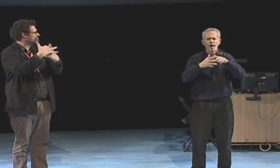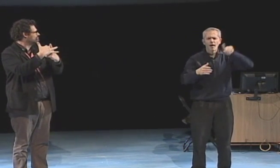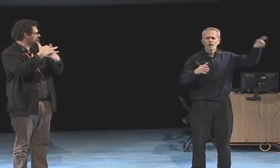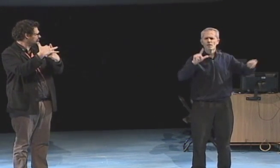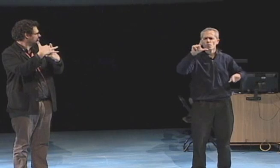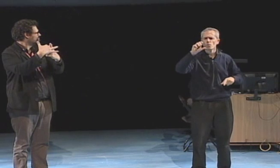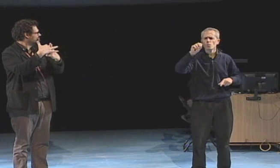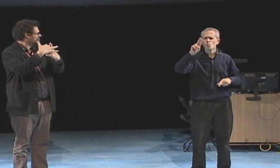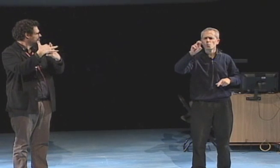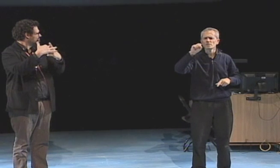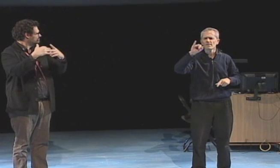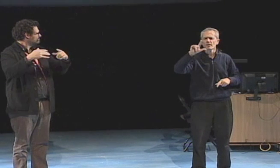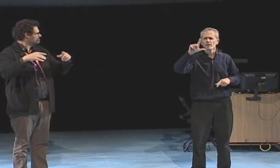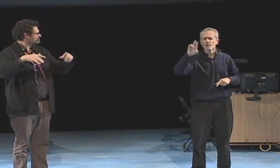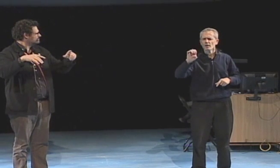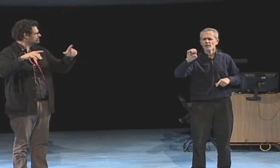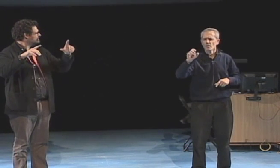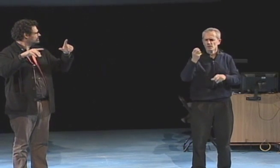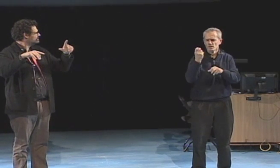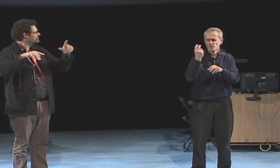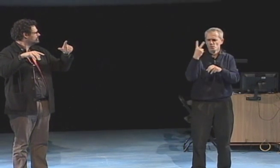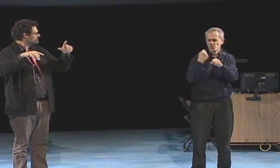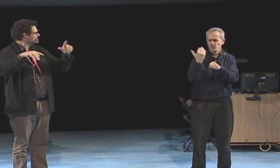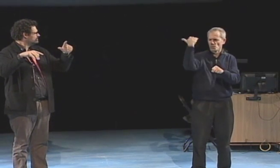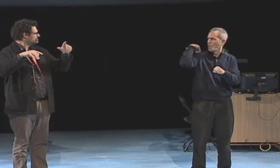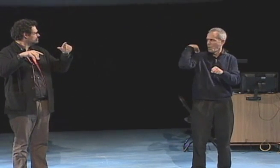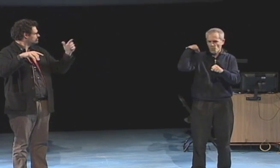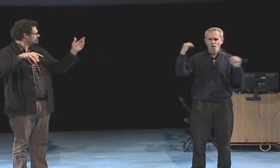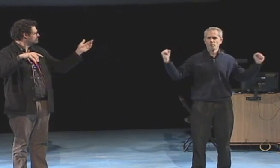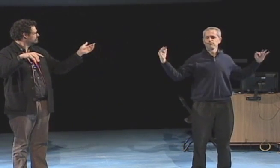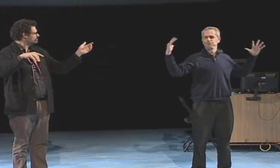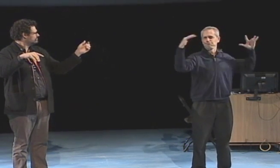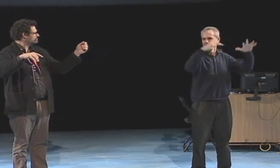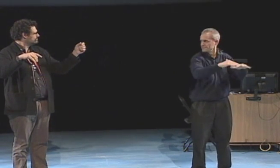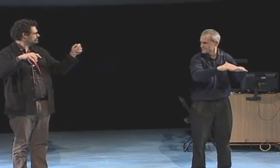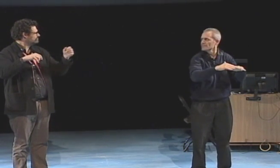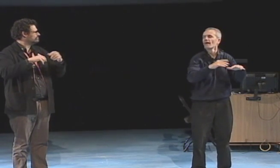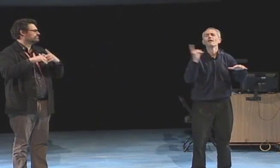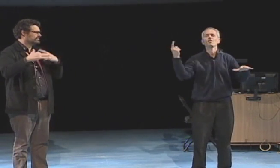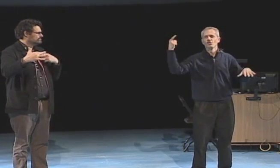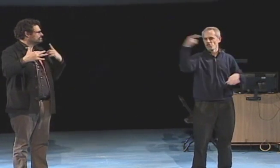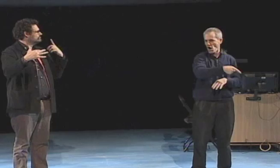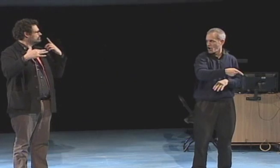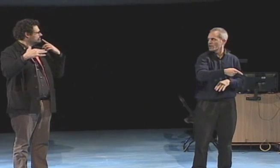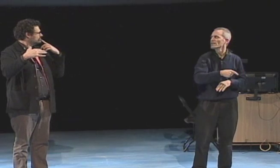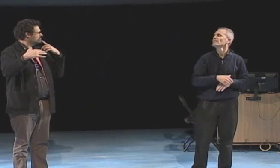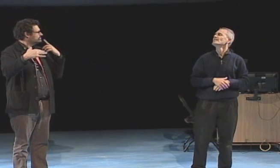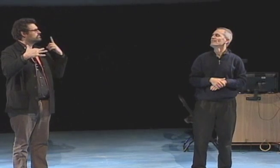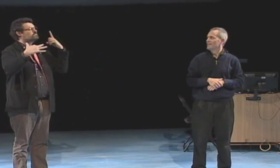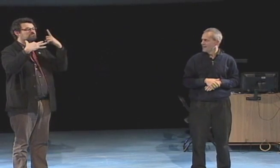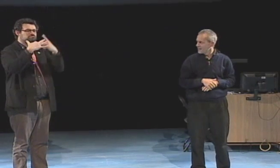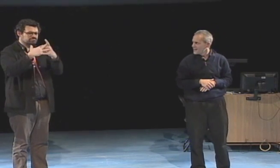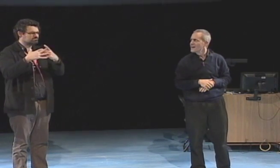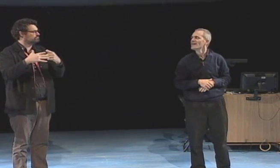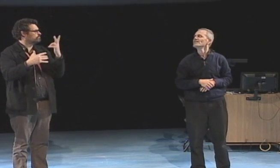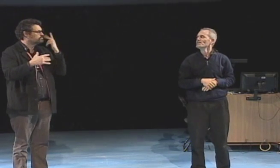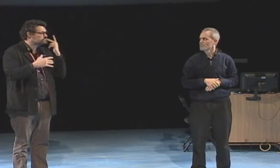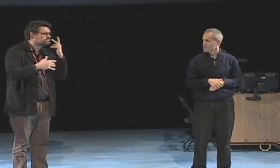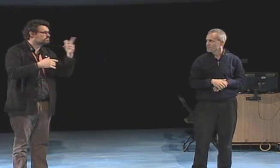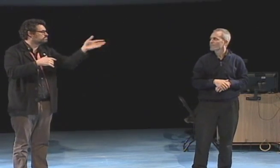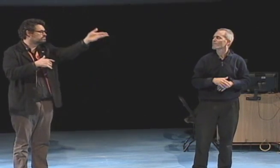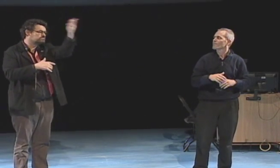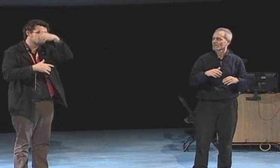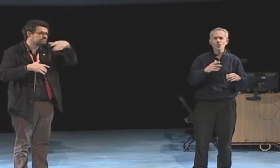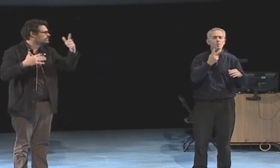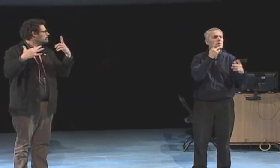at the Louisville Festival two years ago I went and